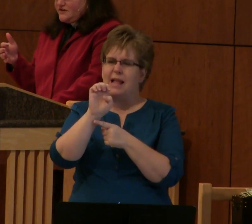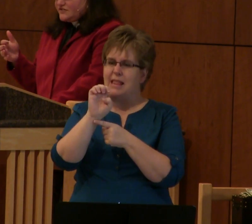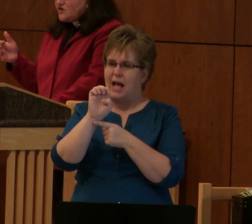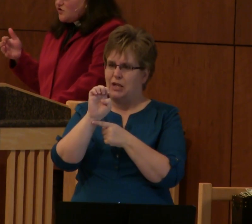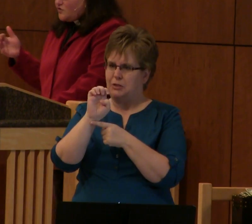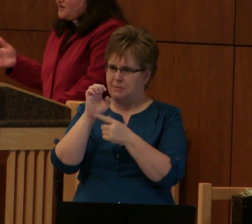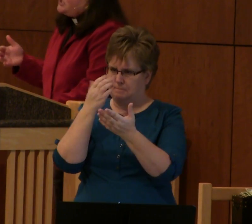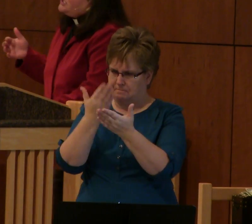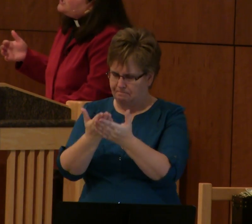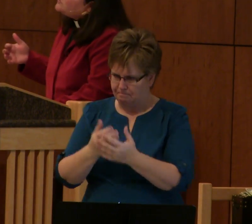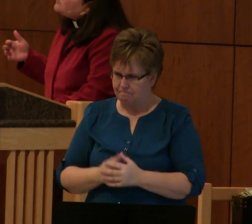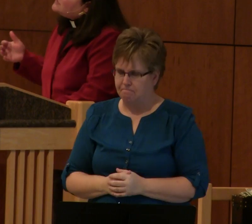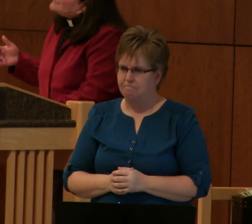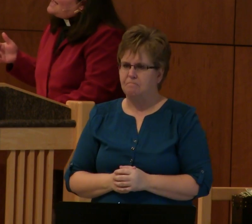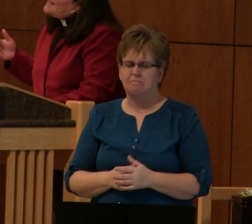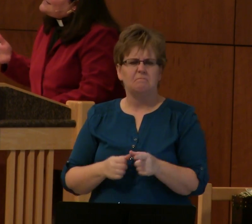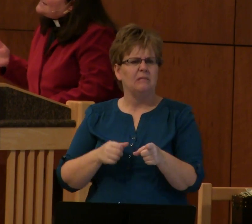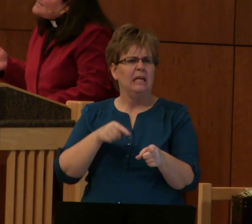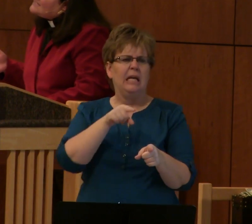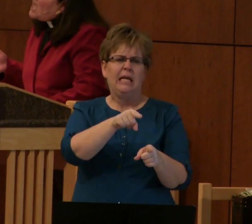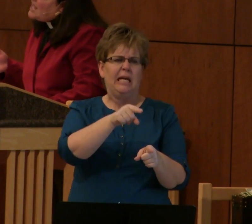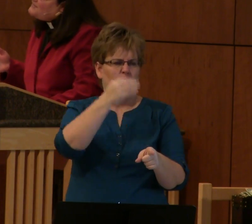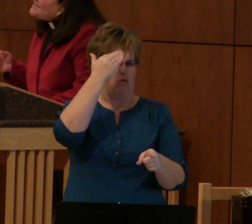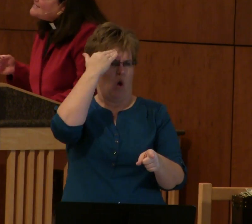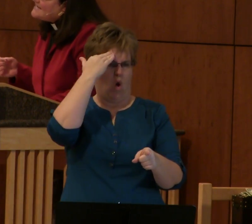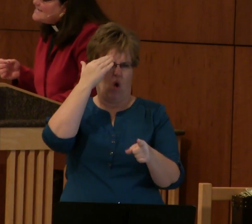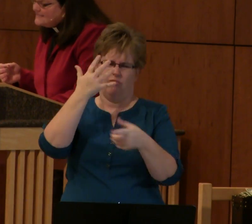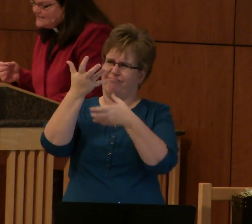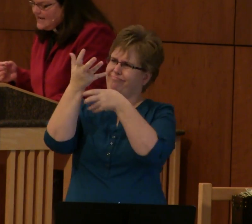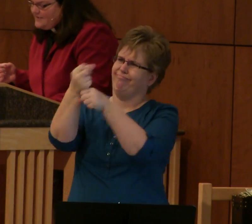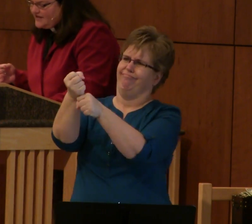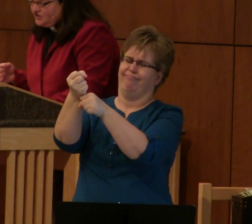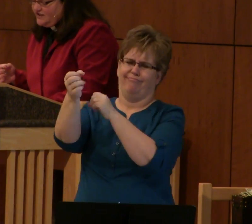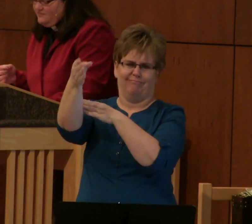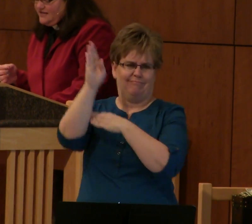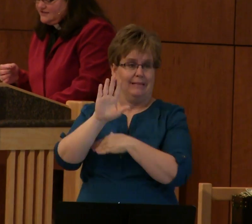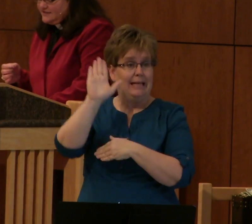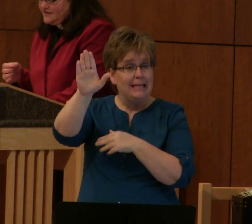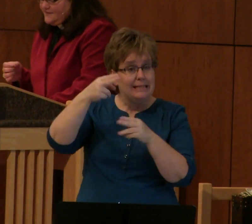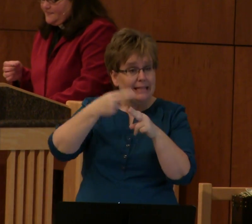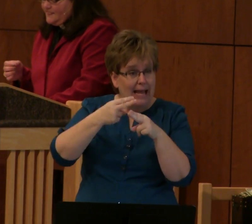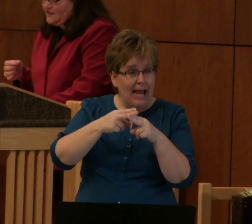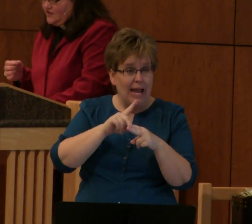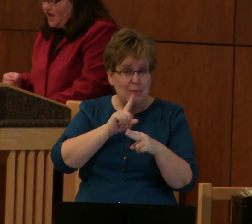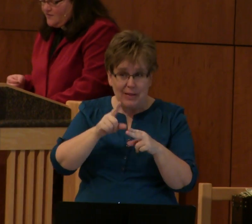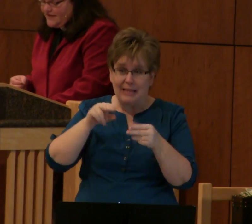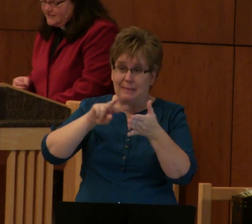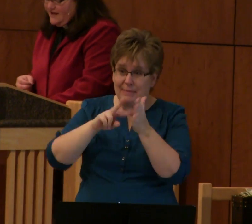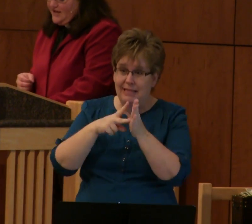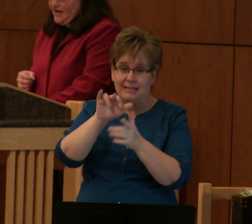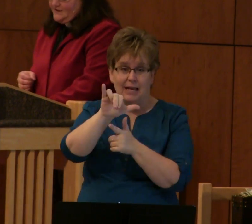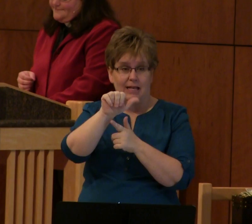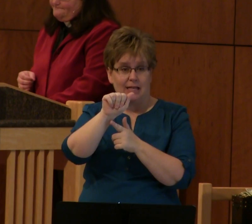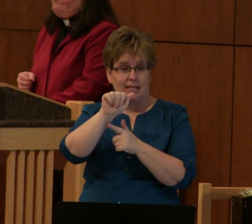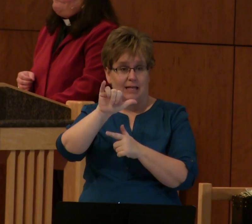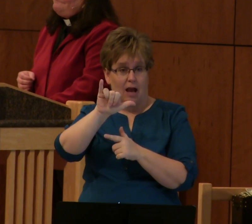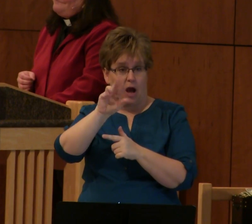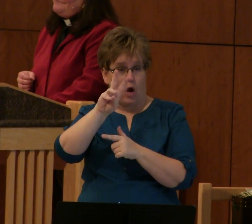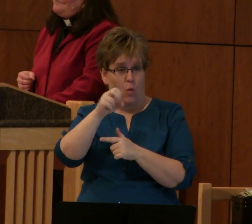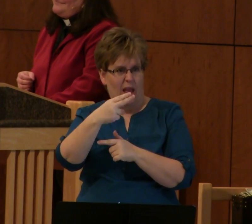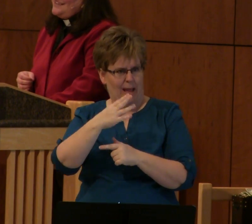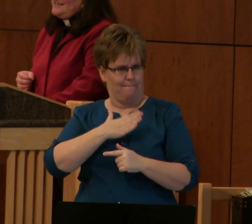comes and there is no question whose side that he is on because his name actually means Yahweh is my God.